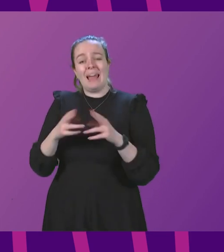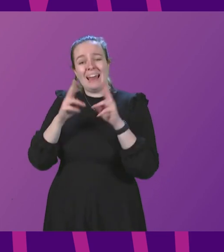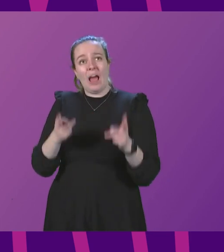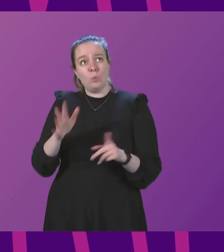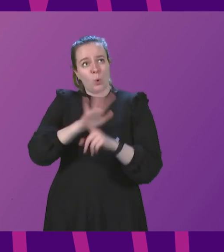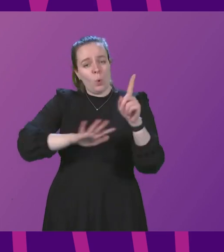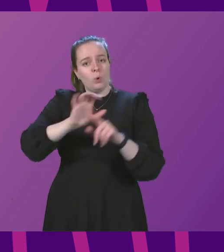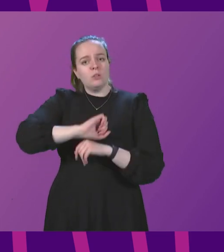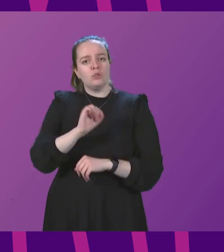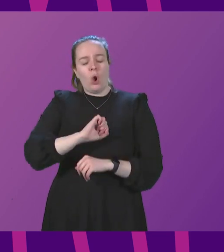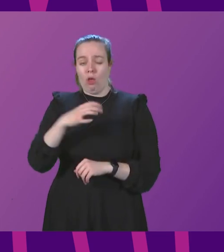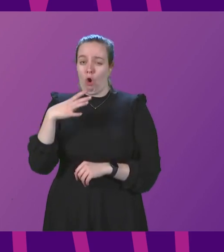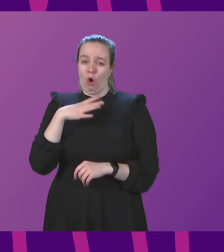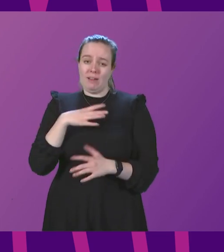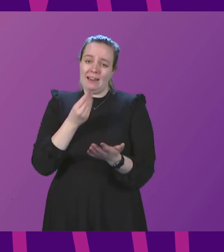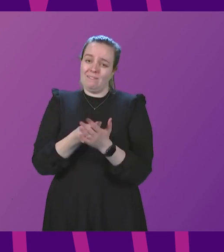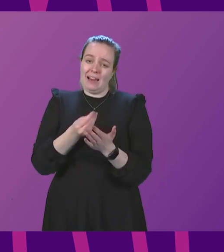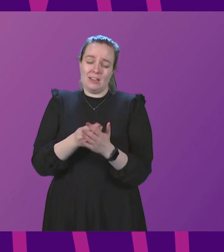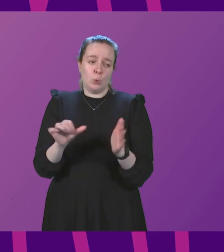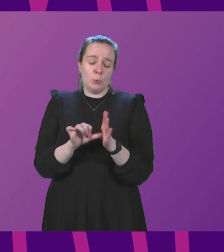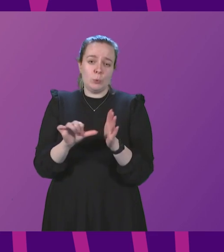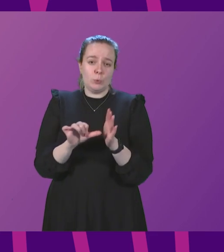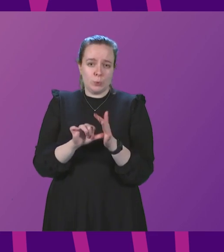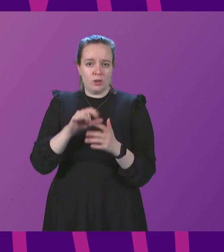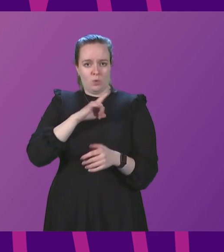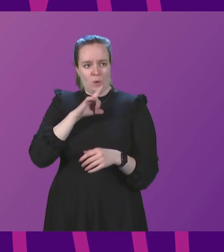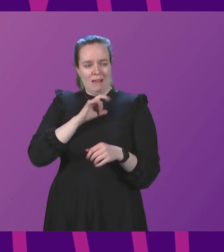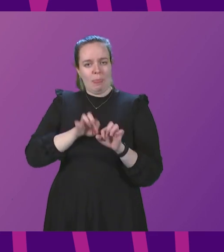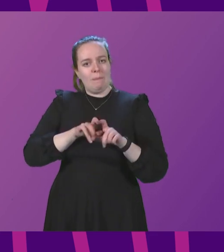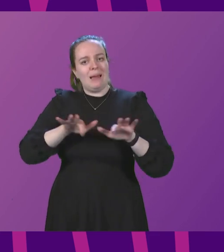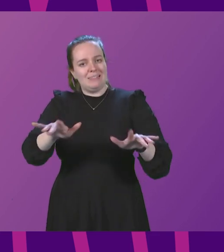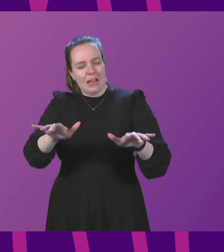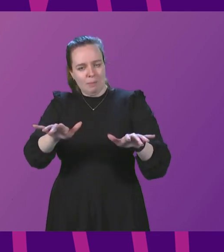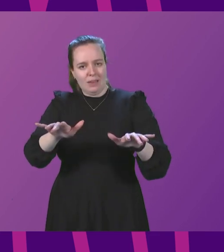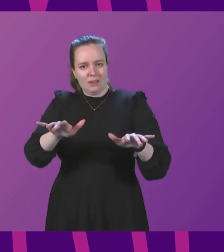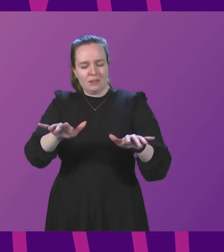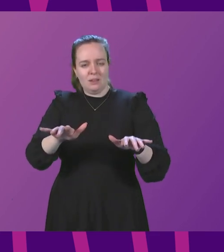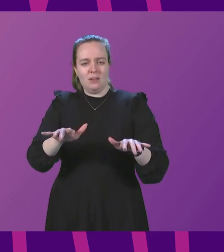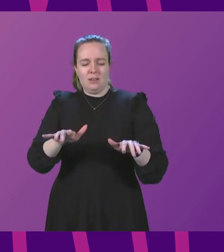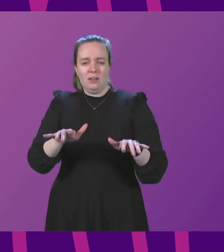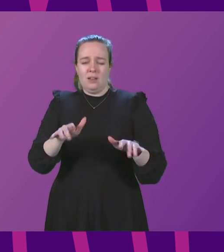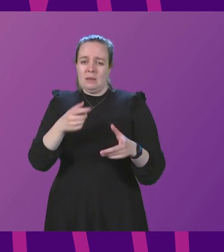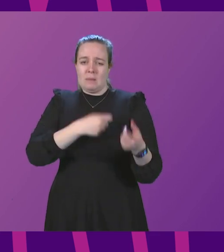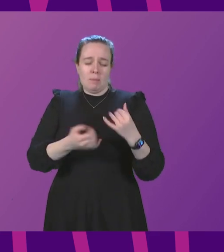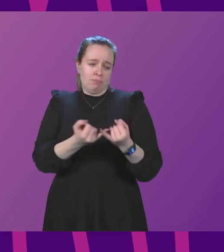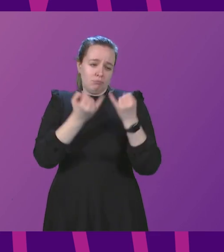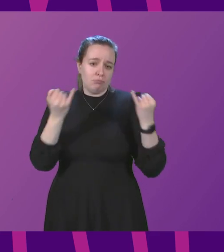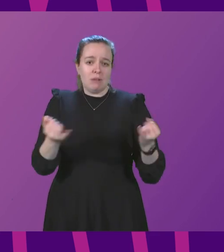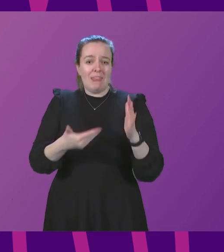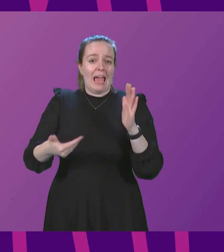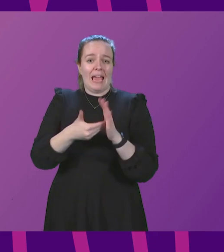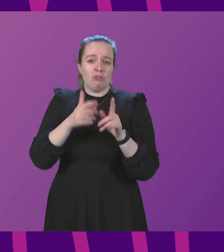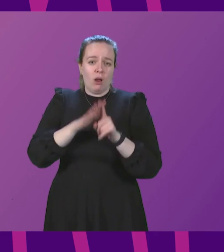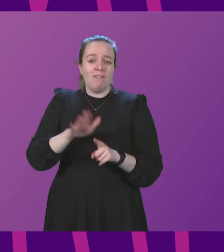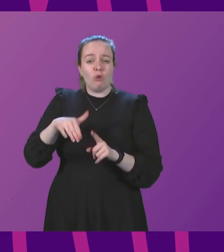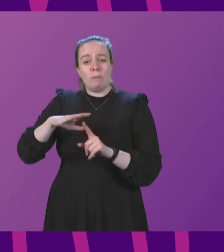are already facing financial pressures as a result of the pandemic compounded by the additional pressures arising